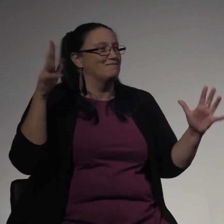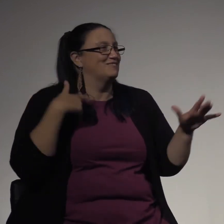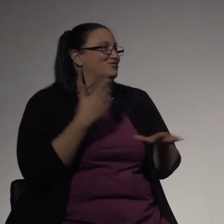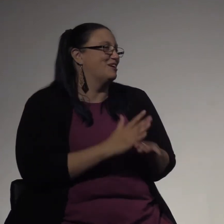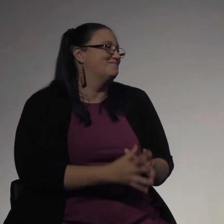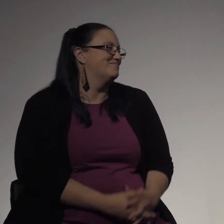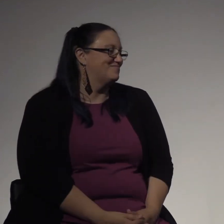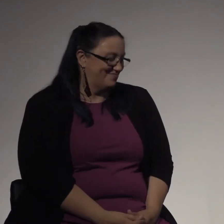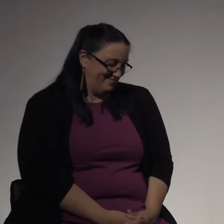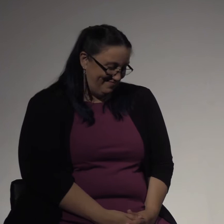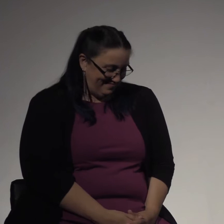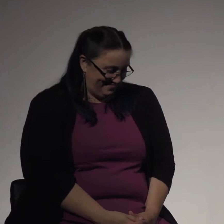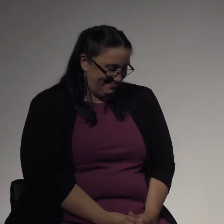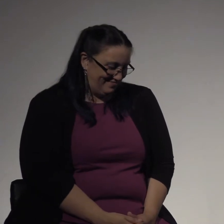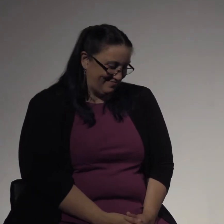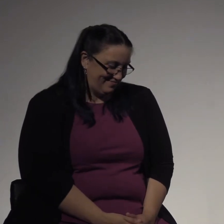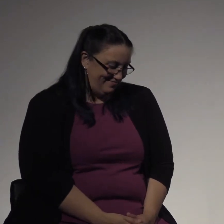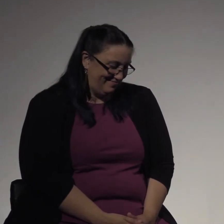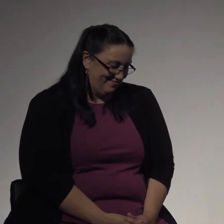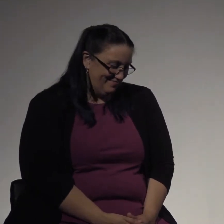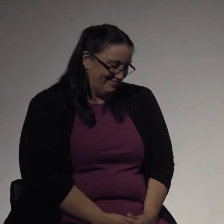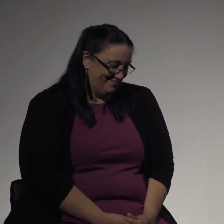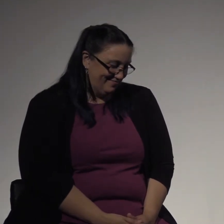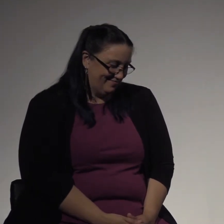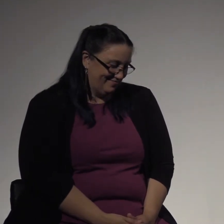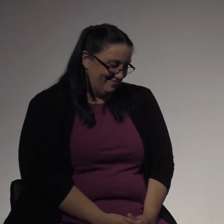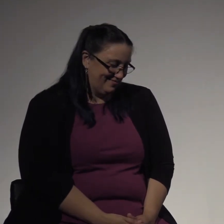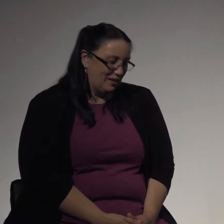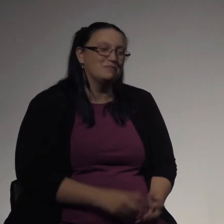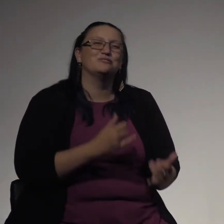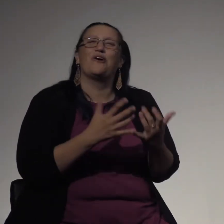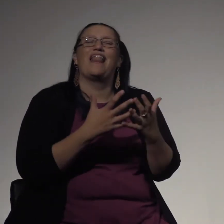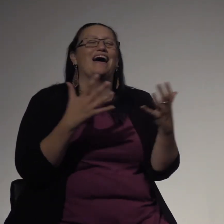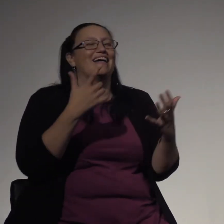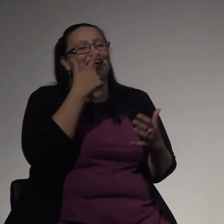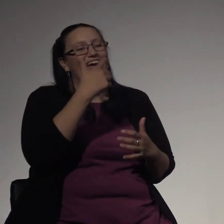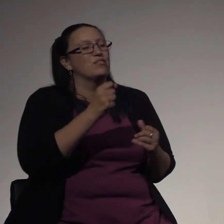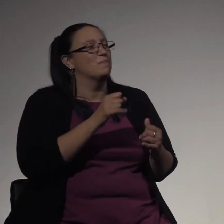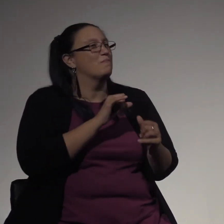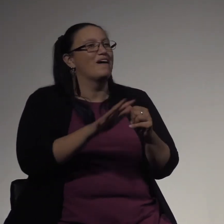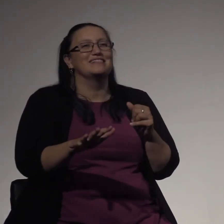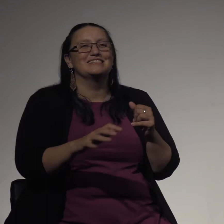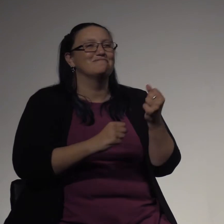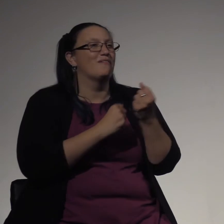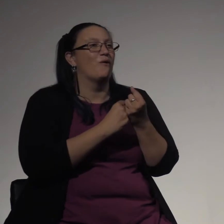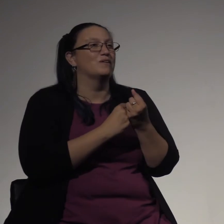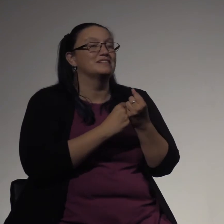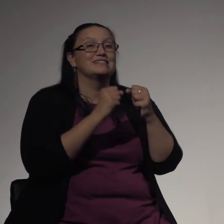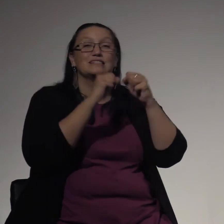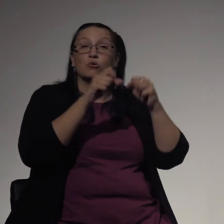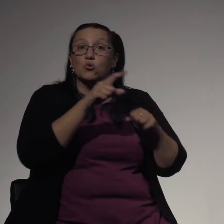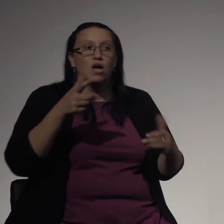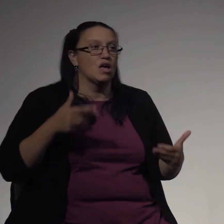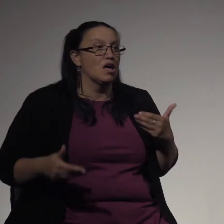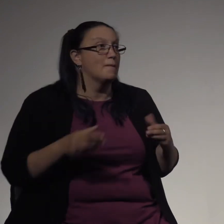I'm kidding. Yes. I'm very, very lucky to have the greatest support system. Anyone who has any hesitations about joining the slam community,